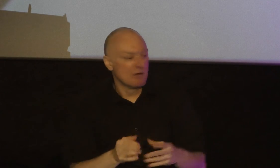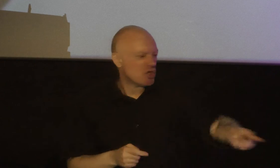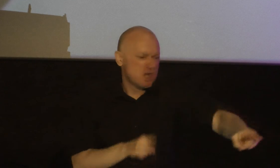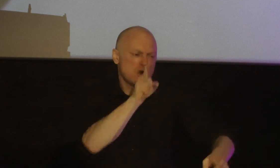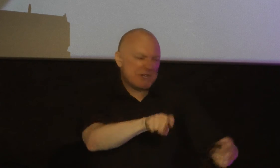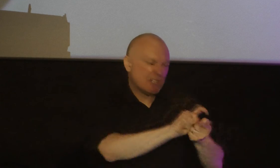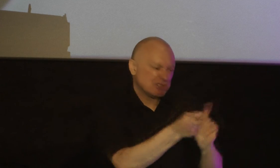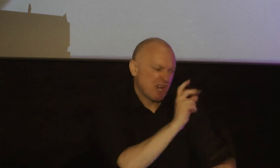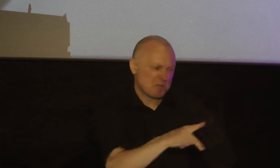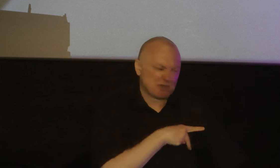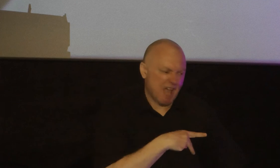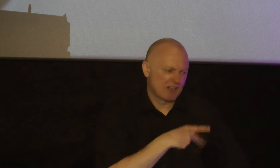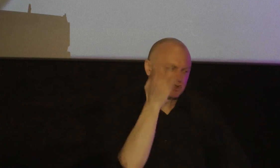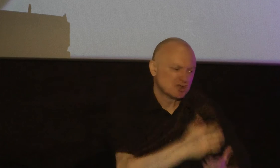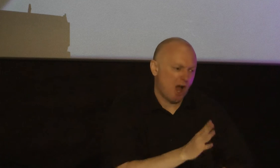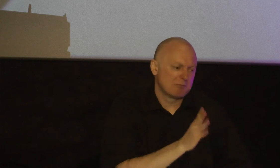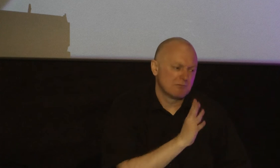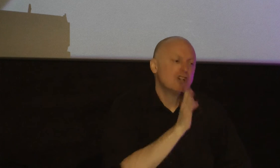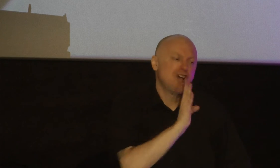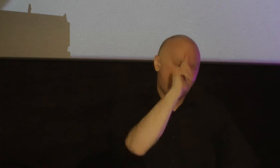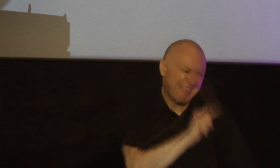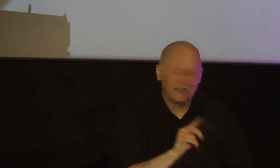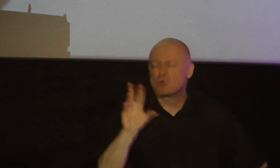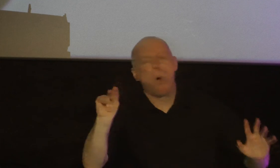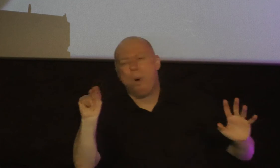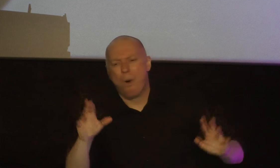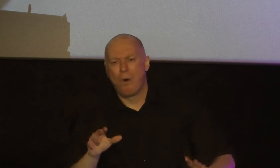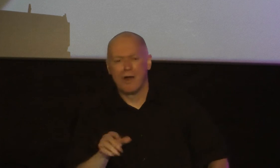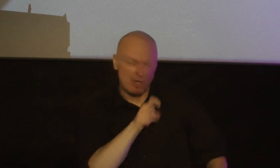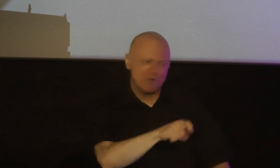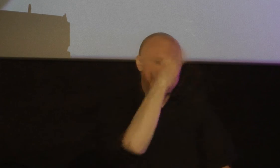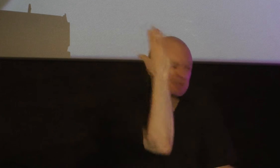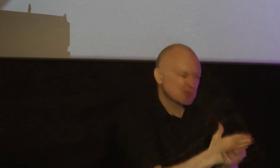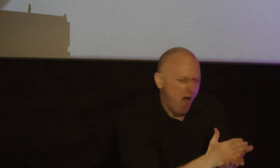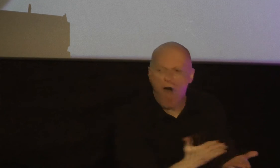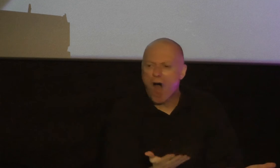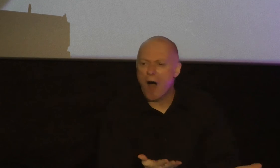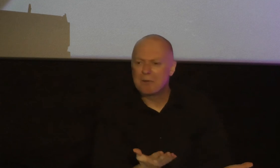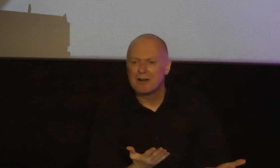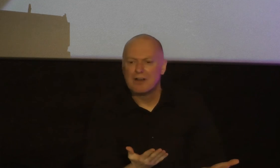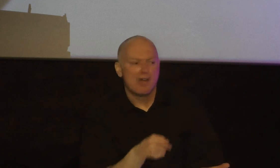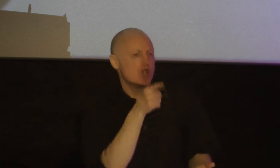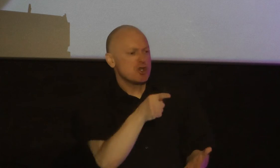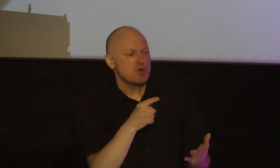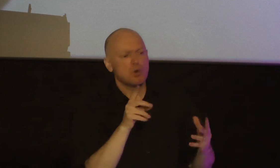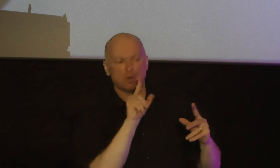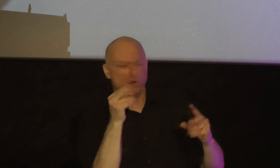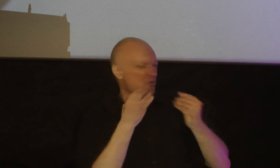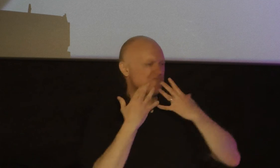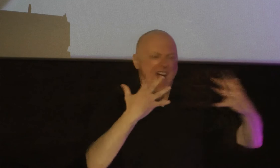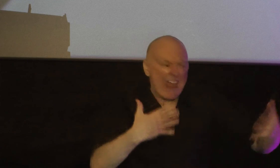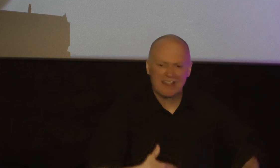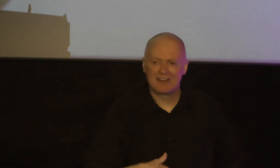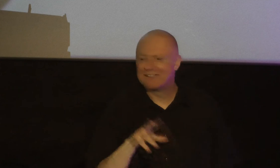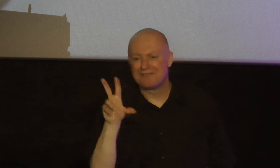personality don't talk scripture's not saying you need to stop being so outgoing scripture's not saying that at all